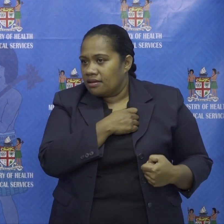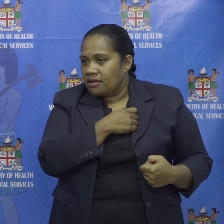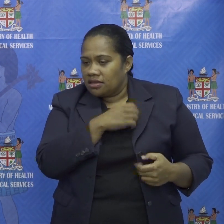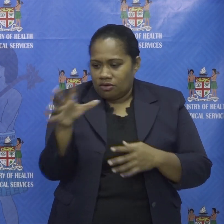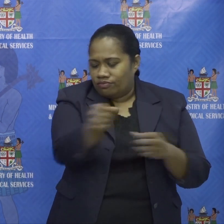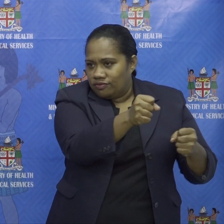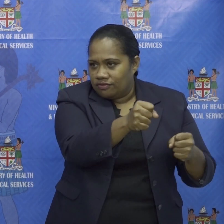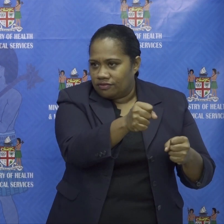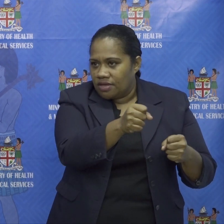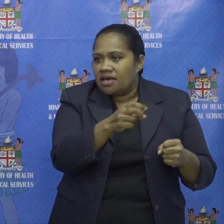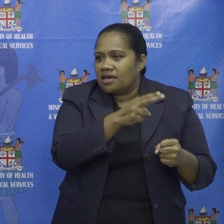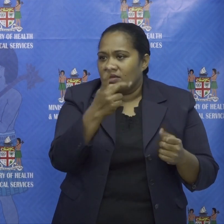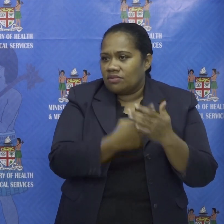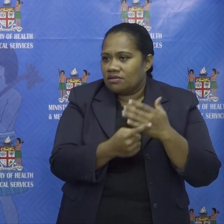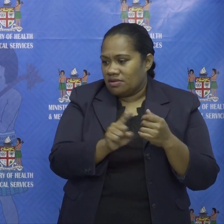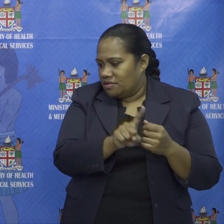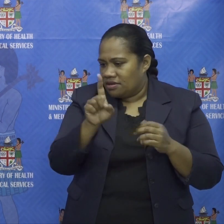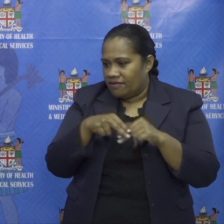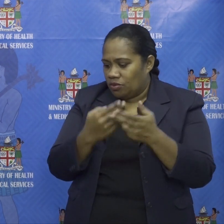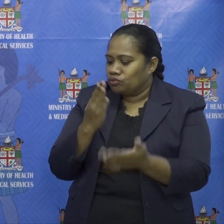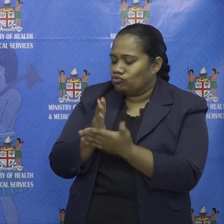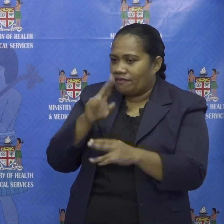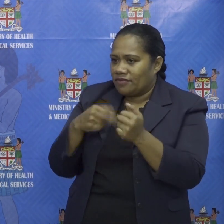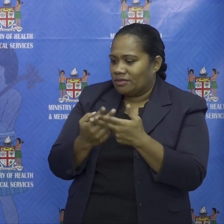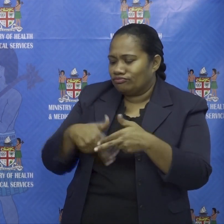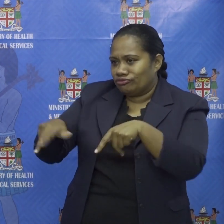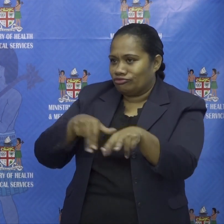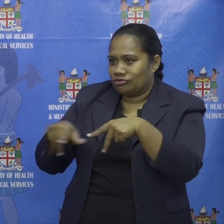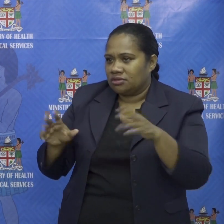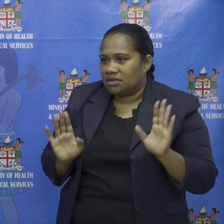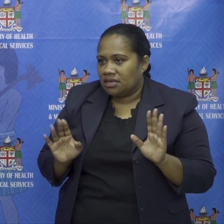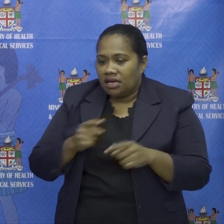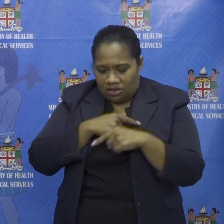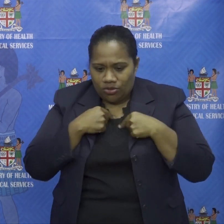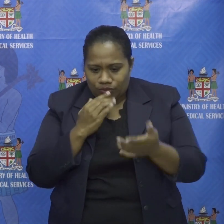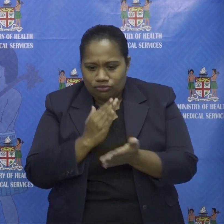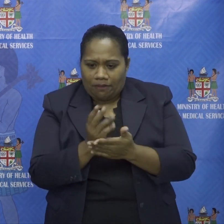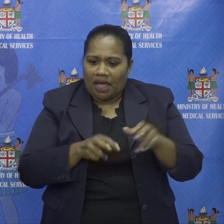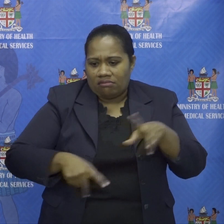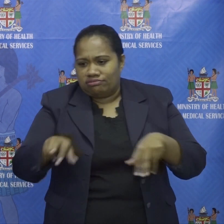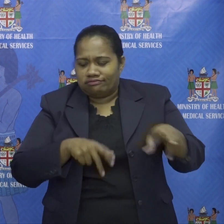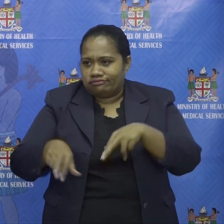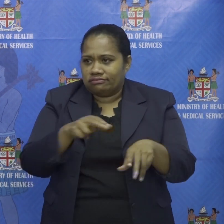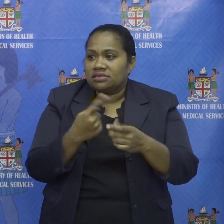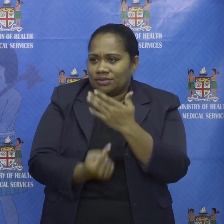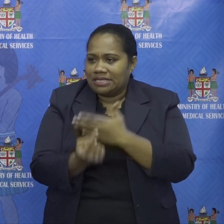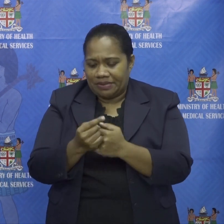we would have stopped the family from moving around and we would have prevented all these uh running around that we're doing out in uh mccoy